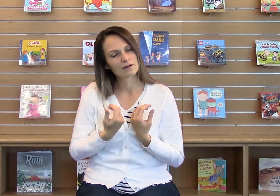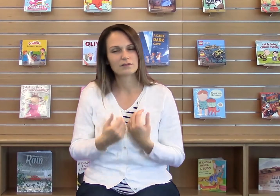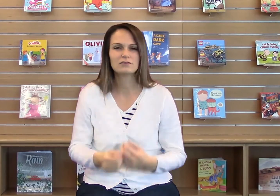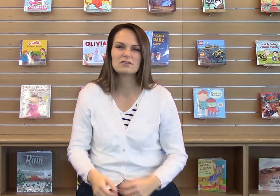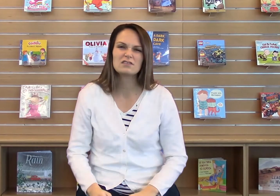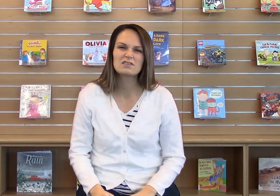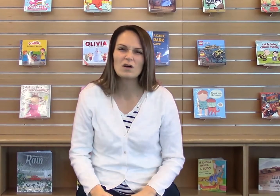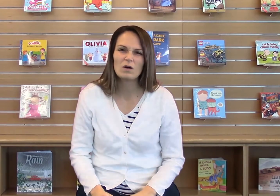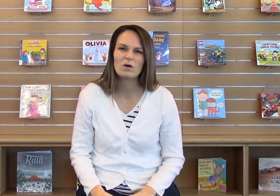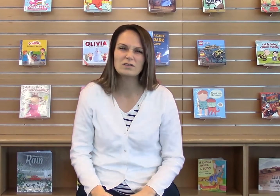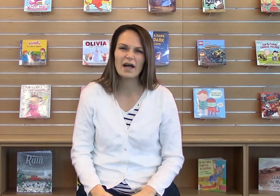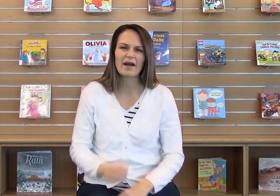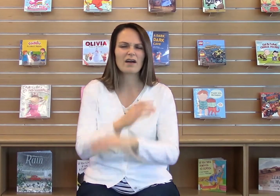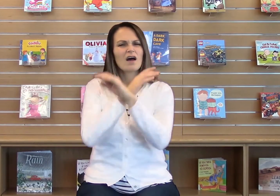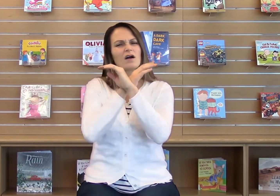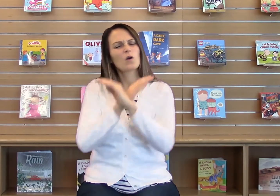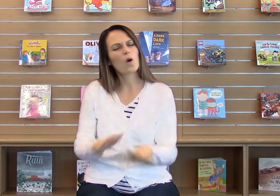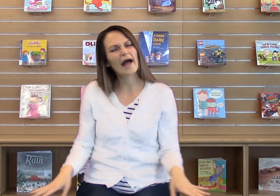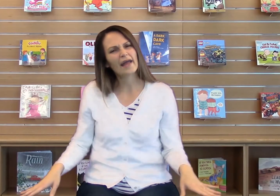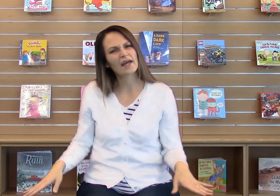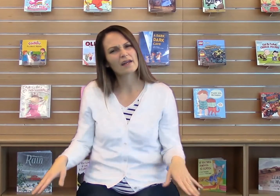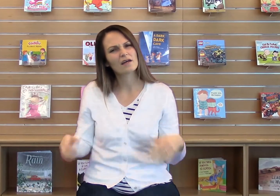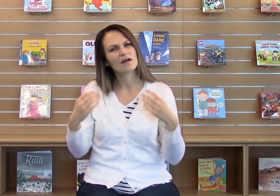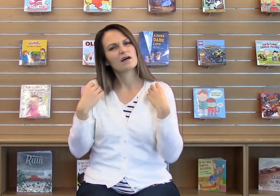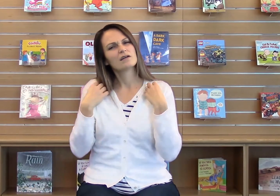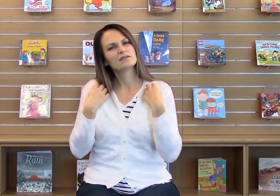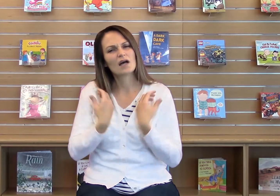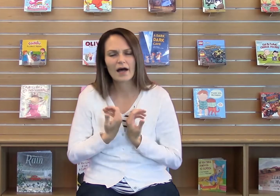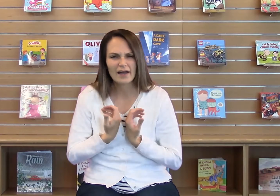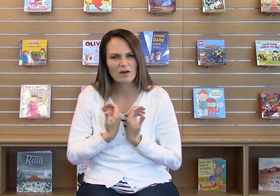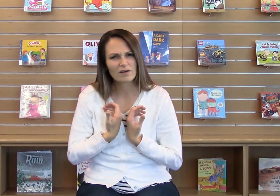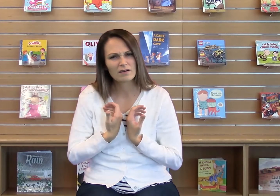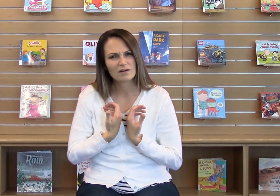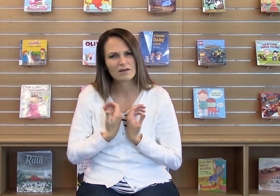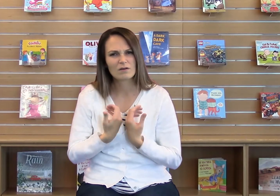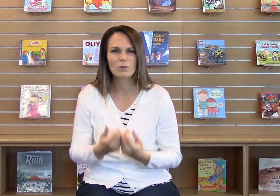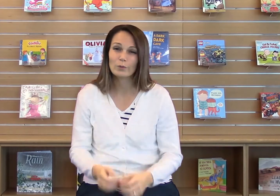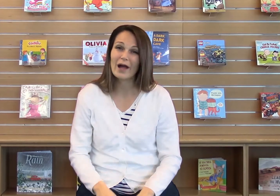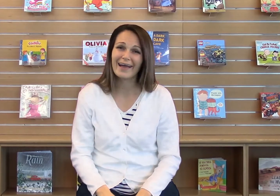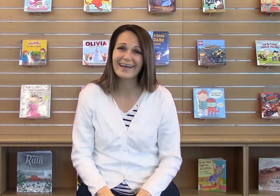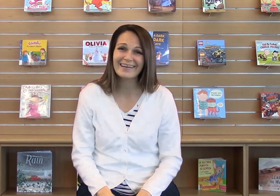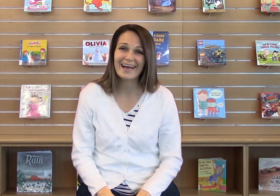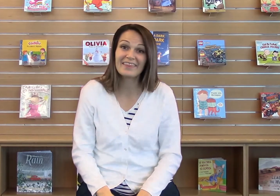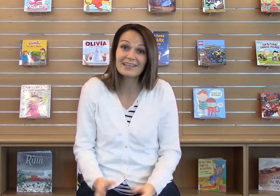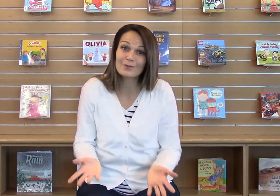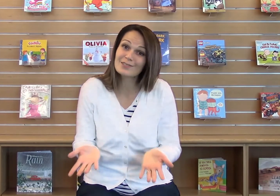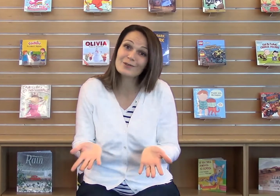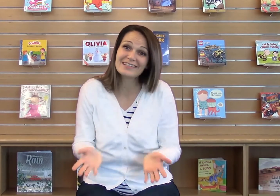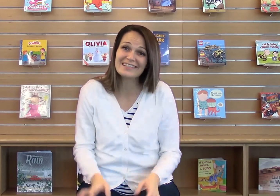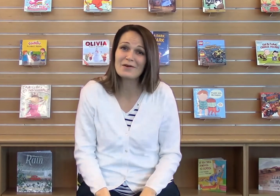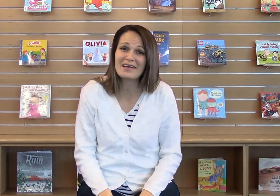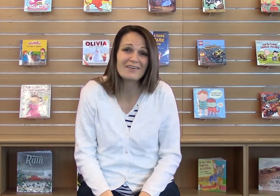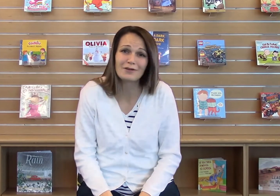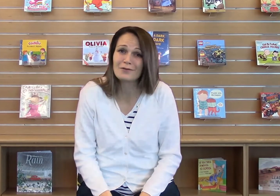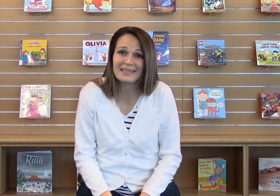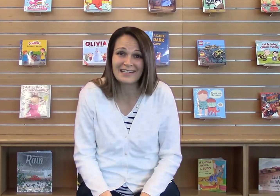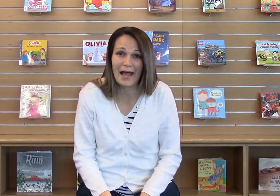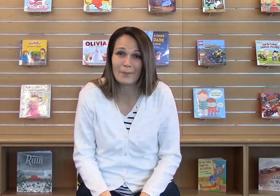You're just so tired. Quiet. Tired. Right? And that's what you can say whenever you need a nap.